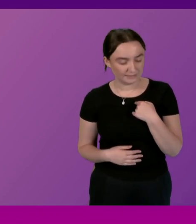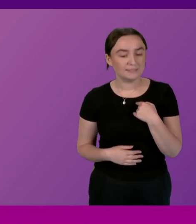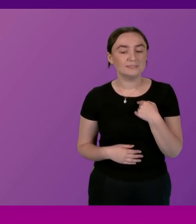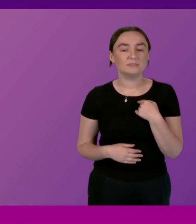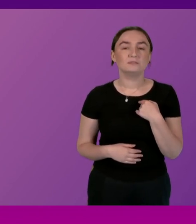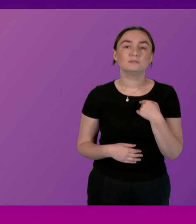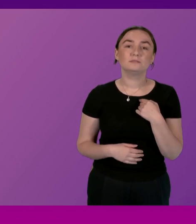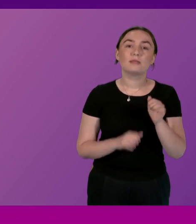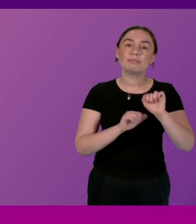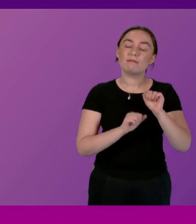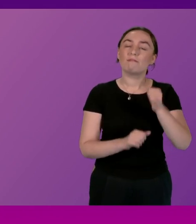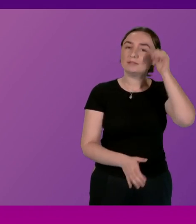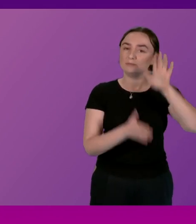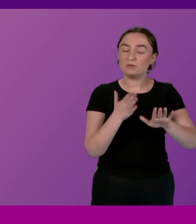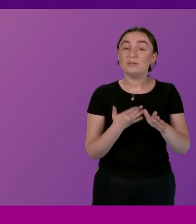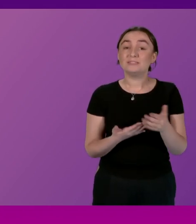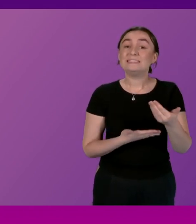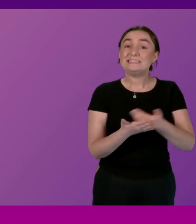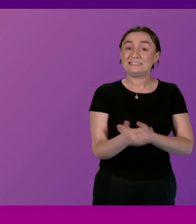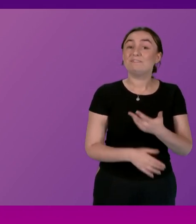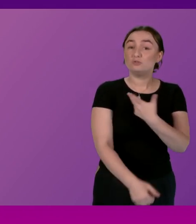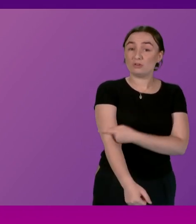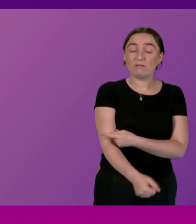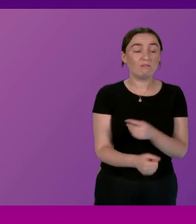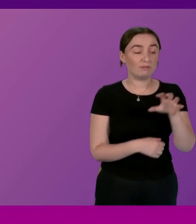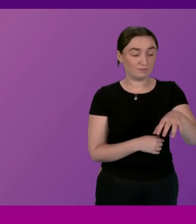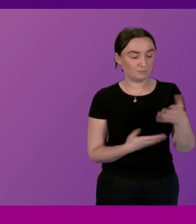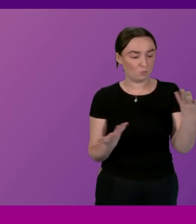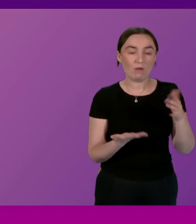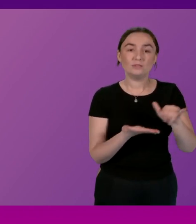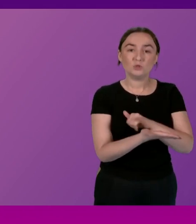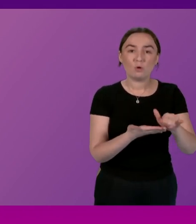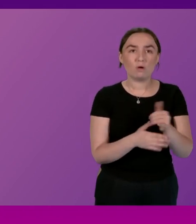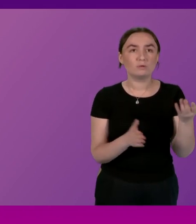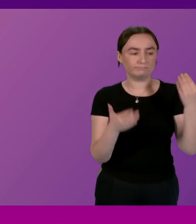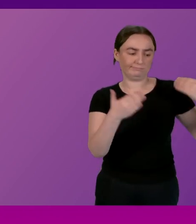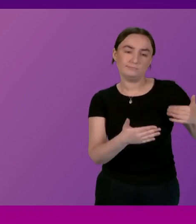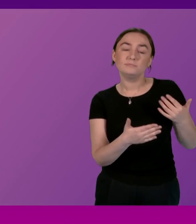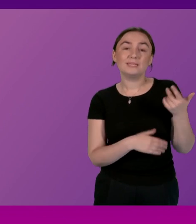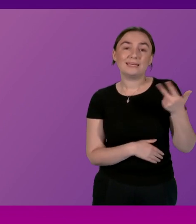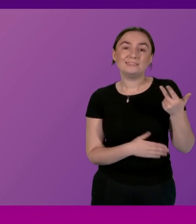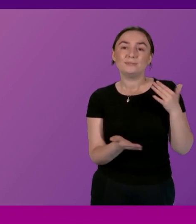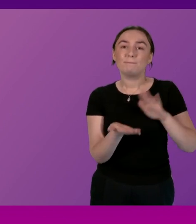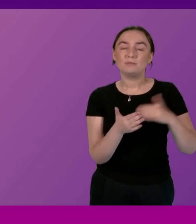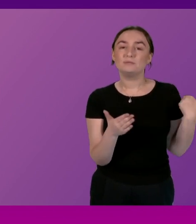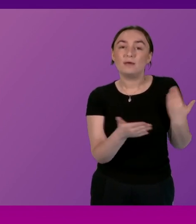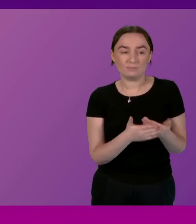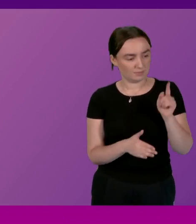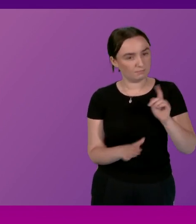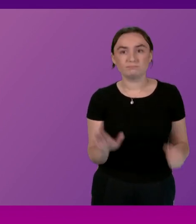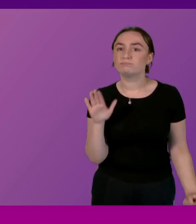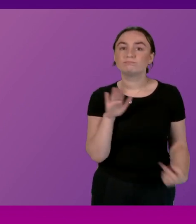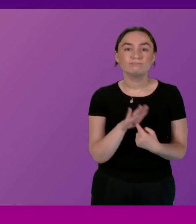their experience of having safer drug consumption facilities in New York for the last 18 months I believe was that it was imperative